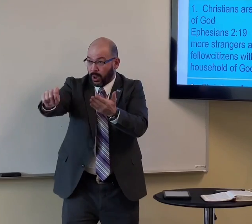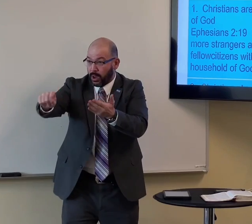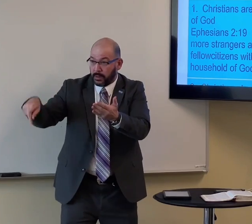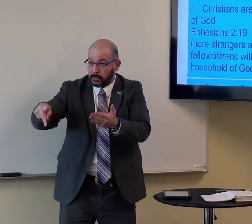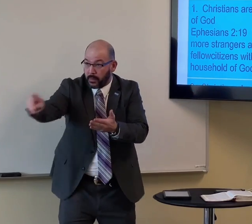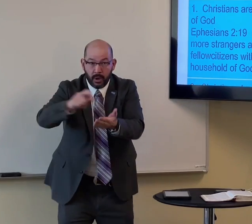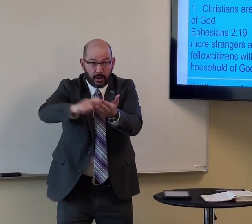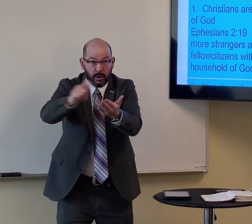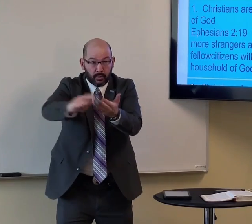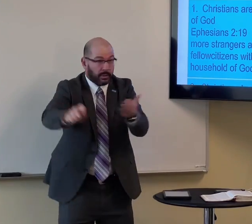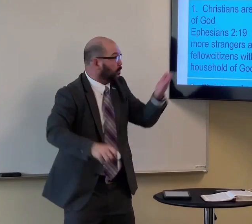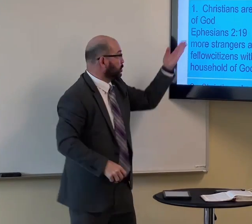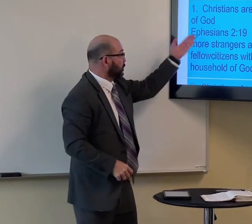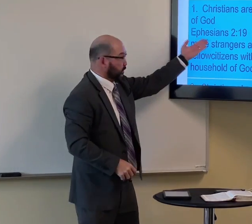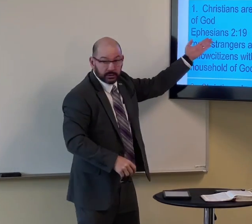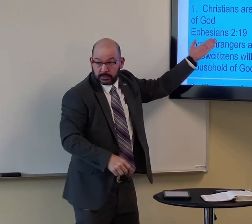Ephesians is written to Christians.